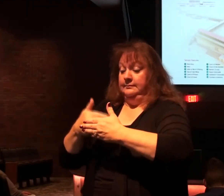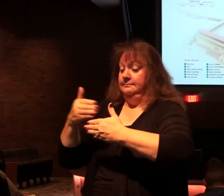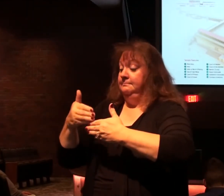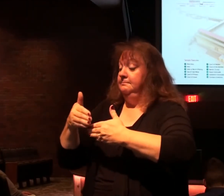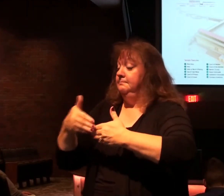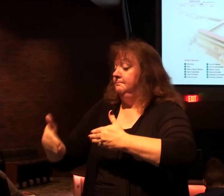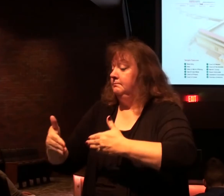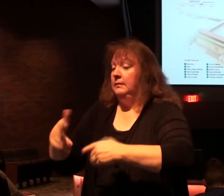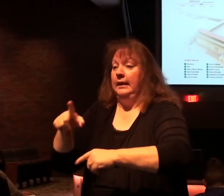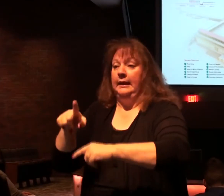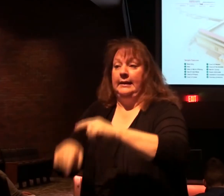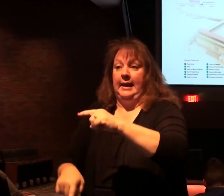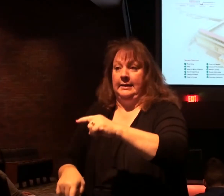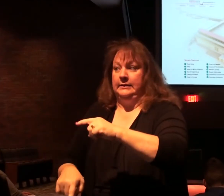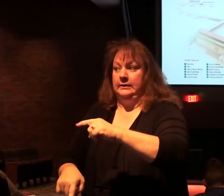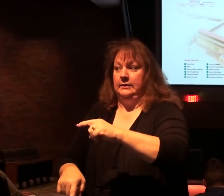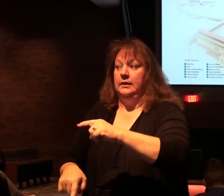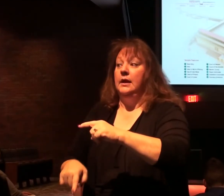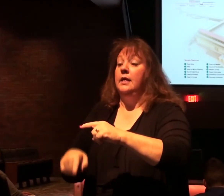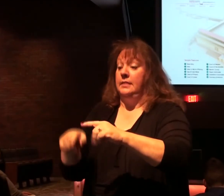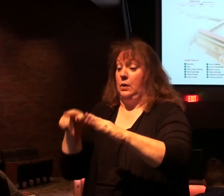on the pain of death.